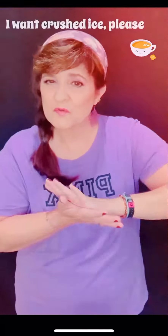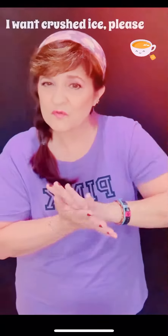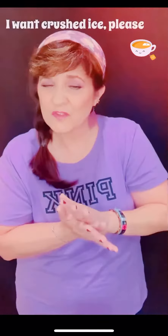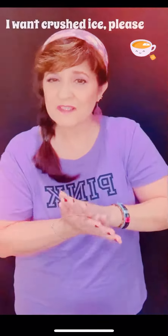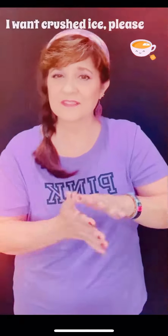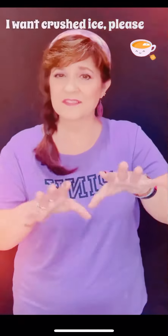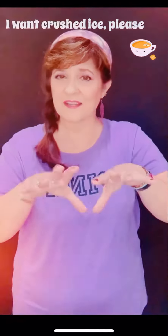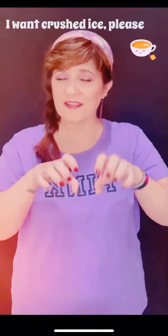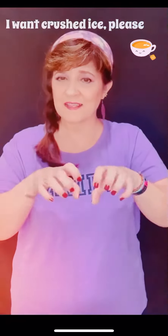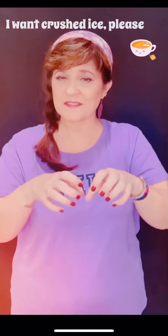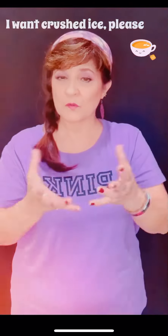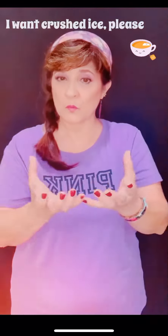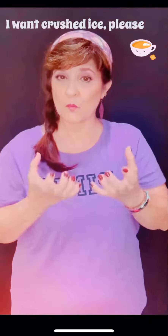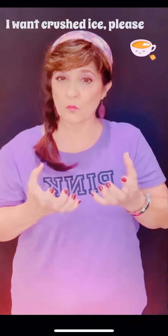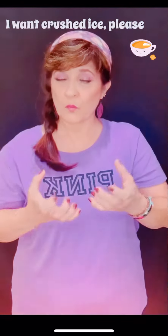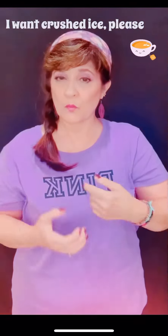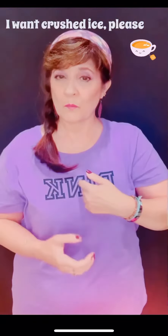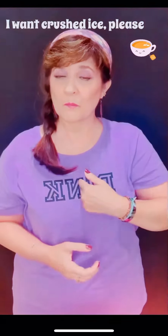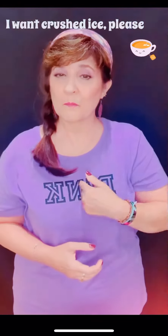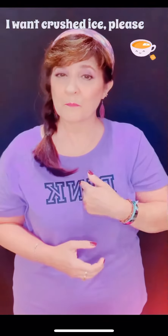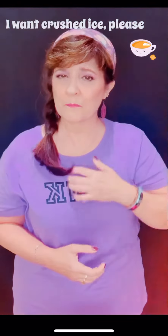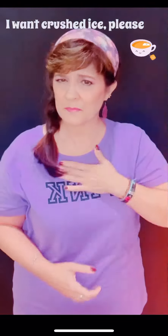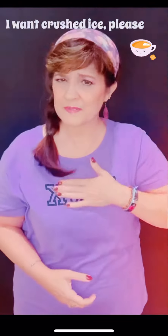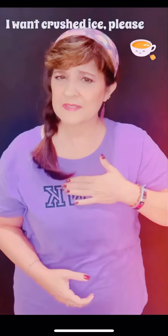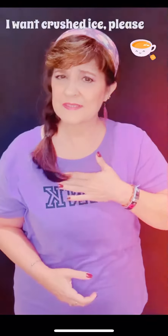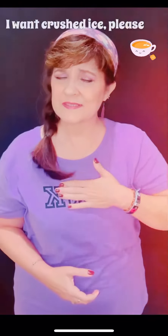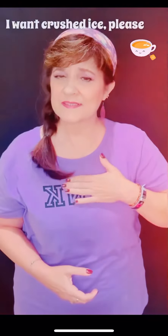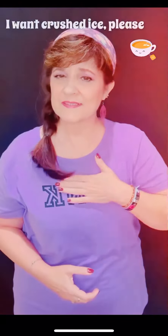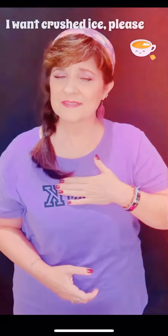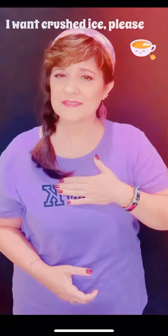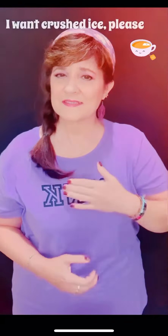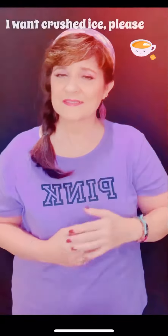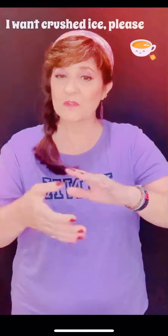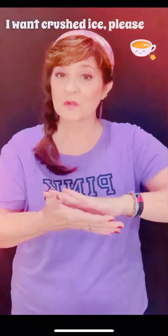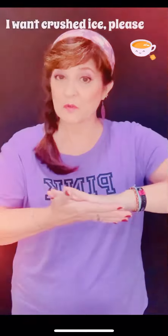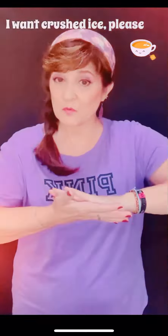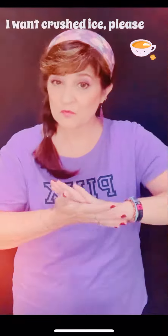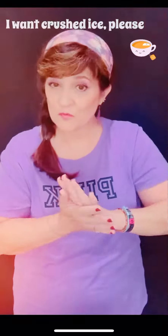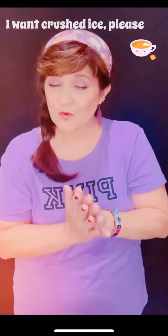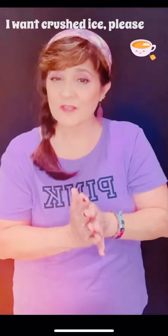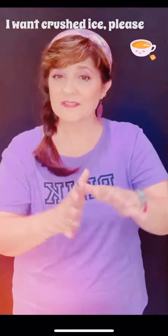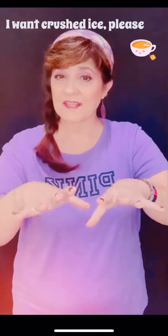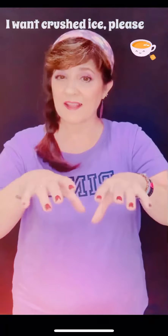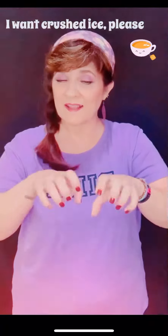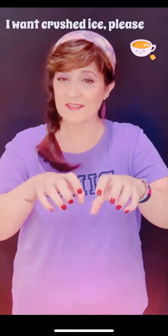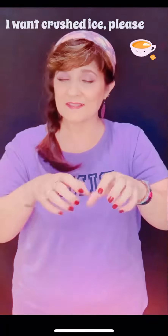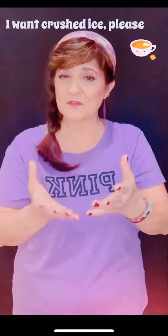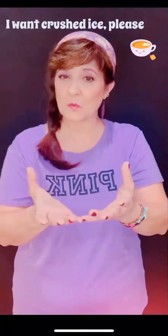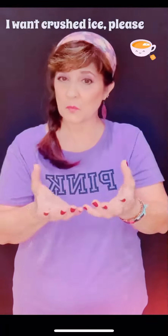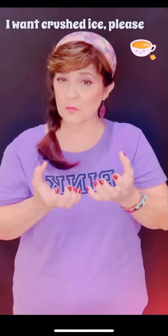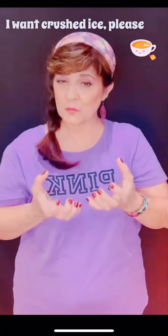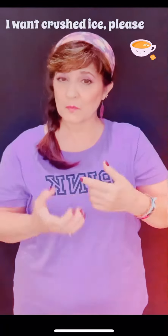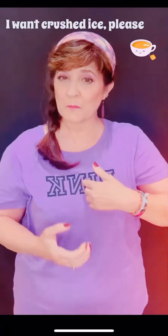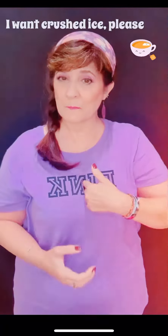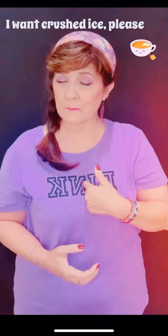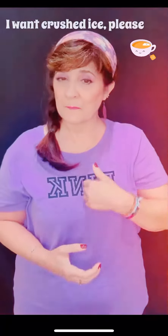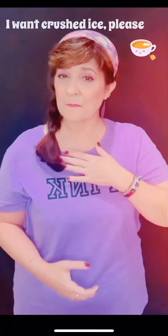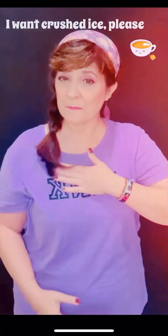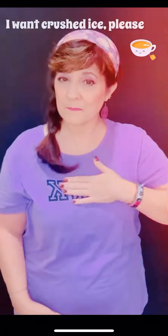song is what I know Come in